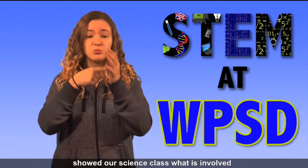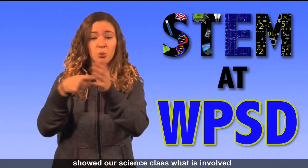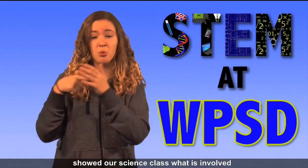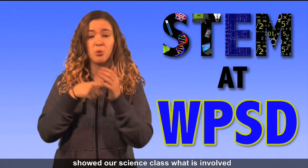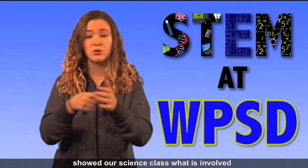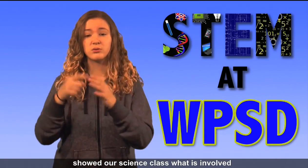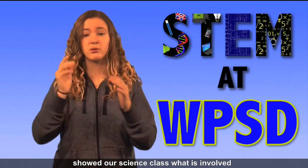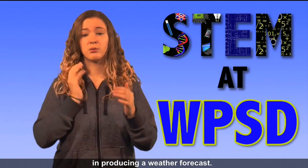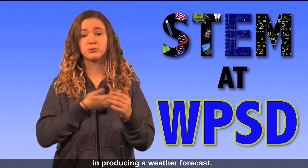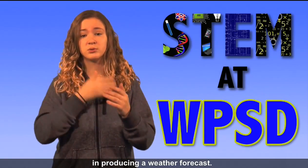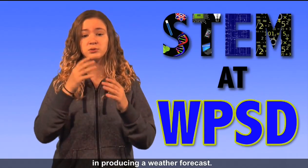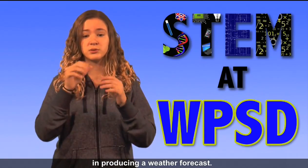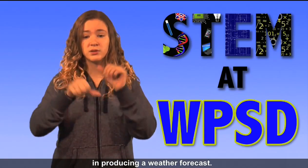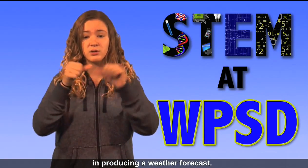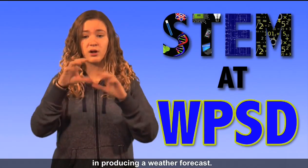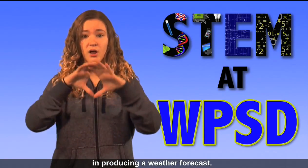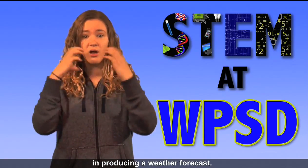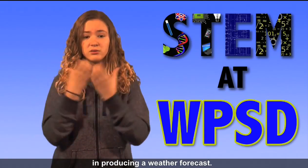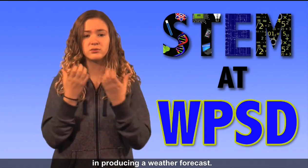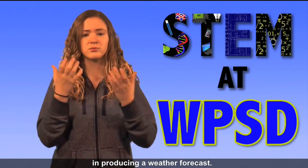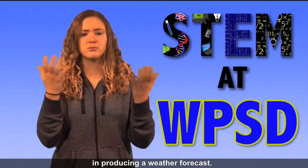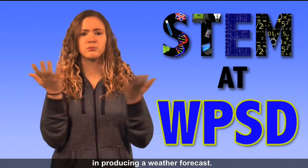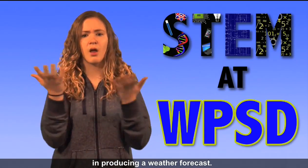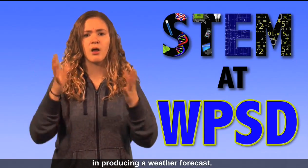what is involved in producing a weather forecast.